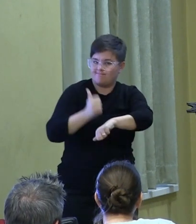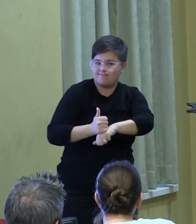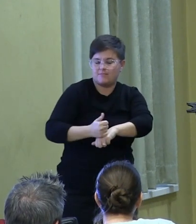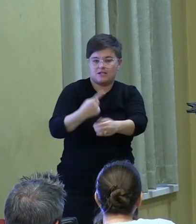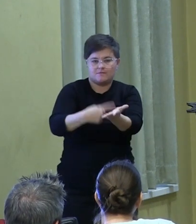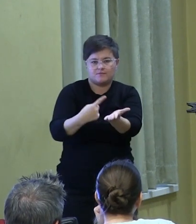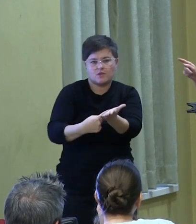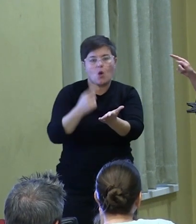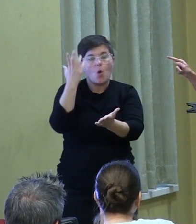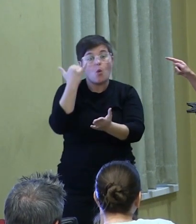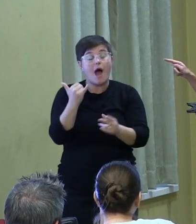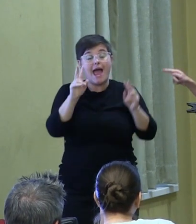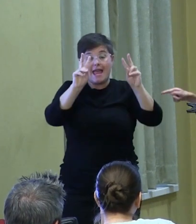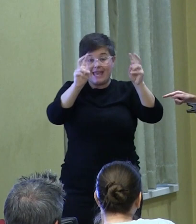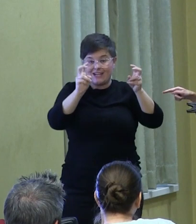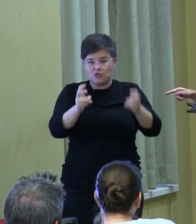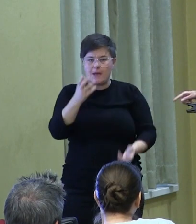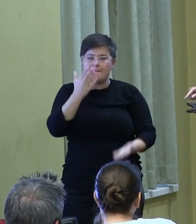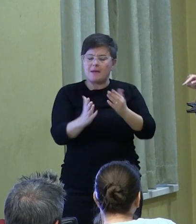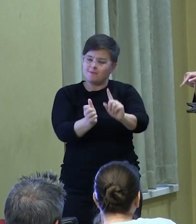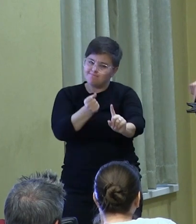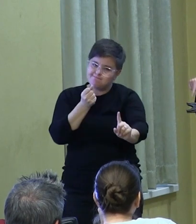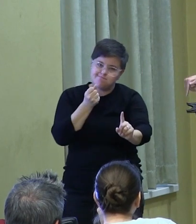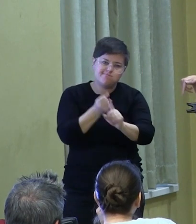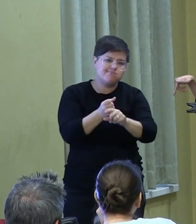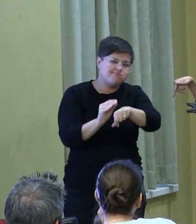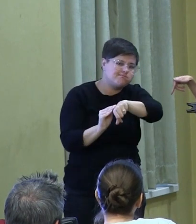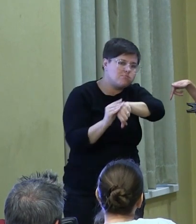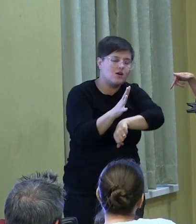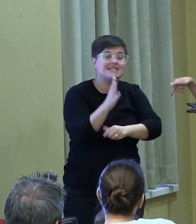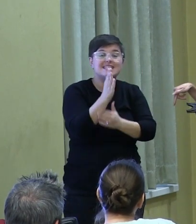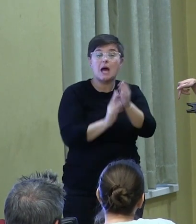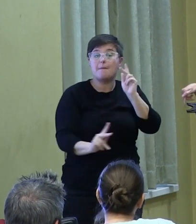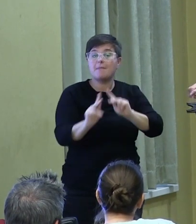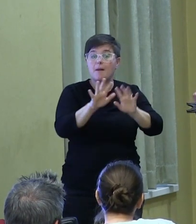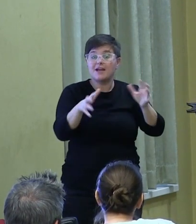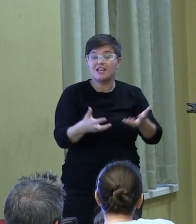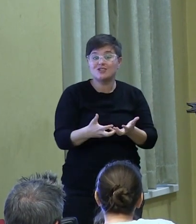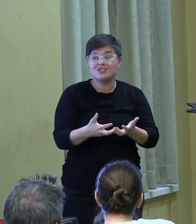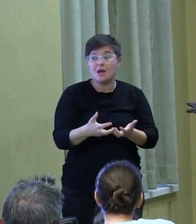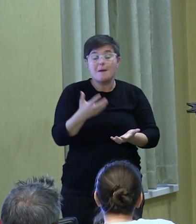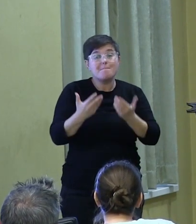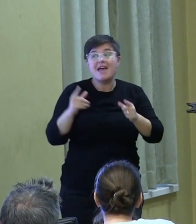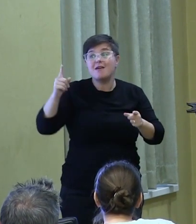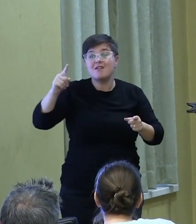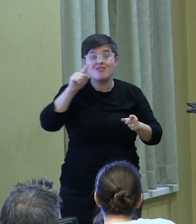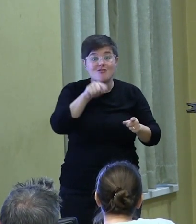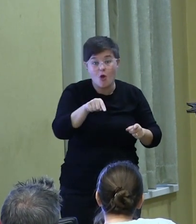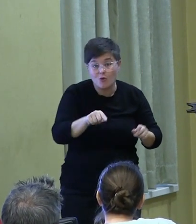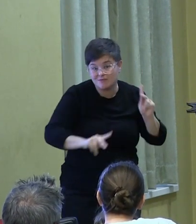may adversely impact some populations who may not be even in our classrooms.